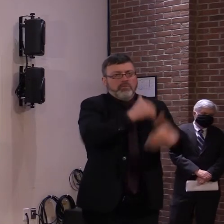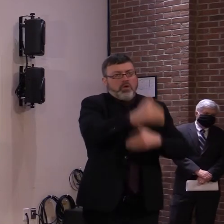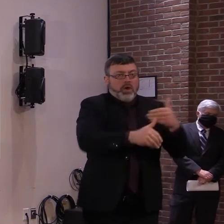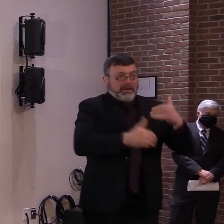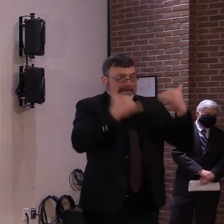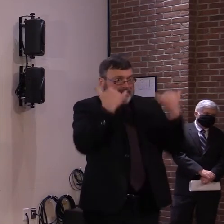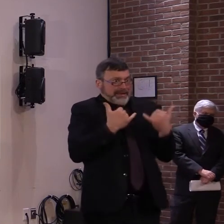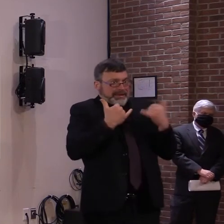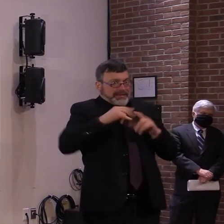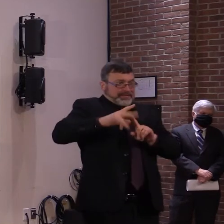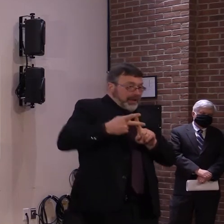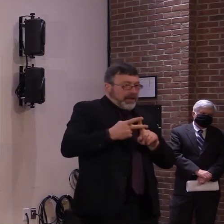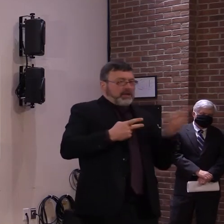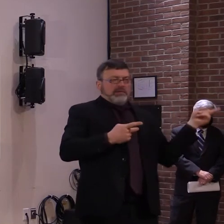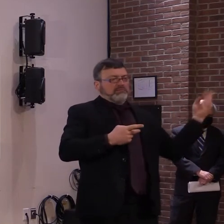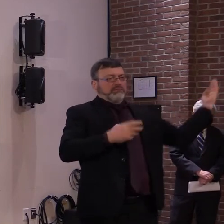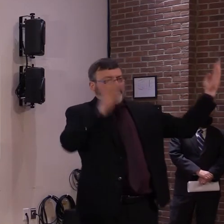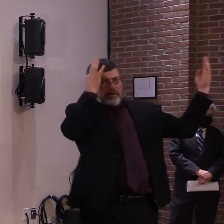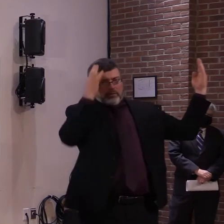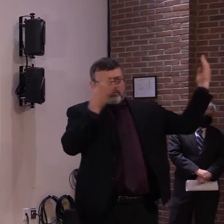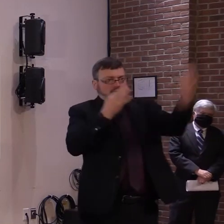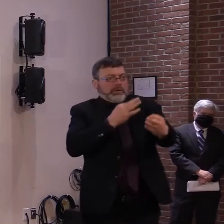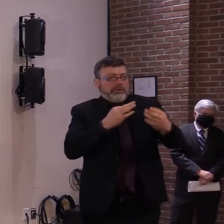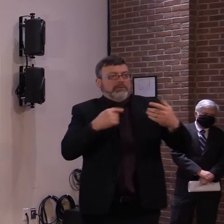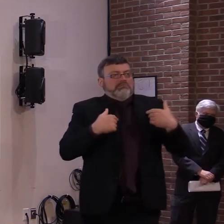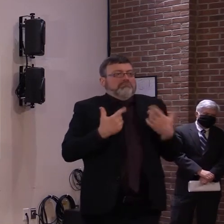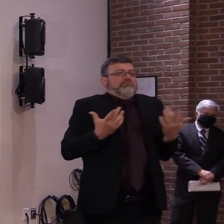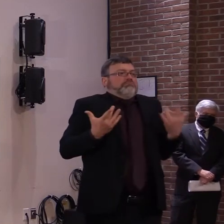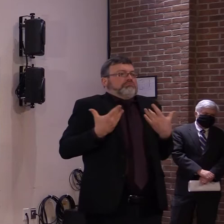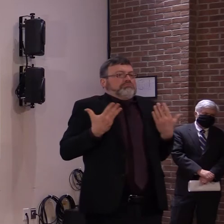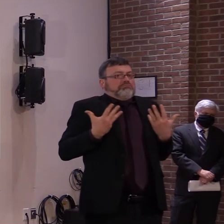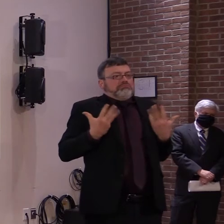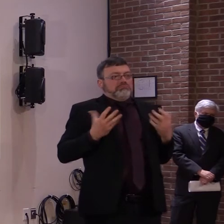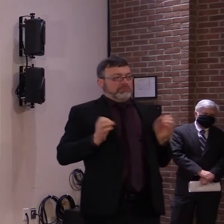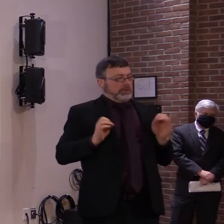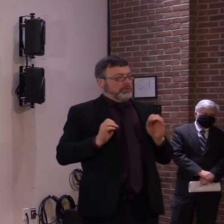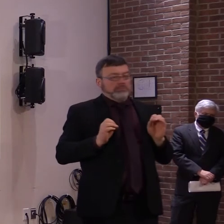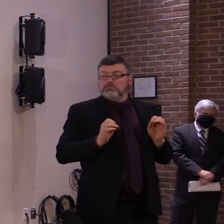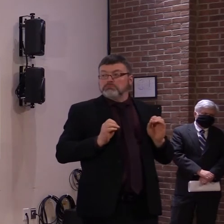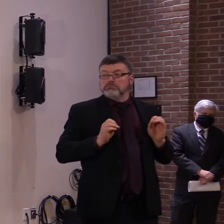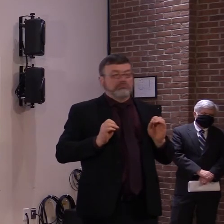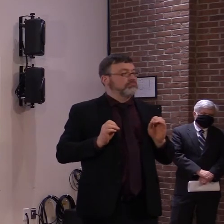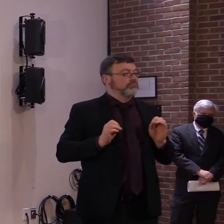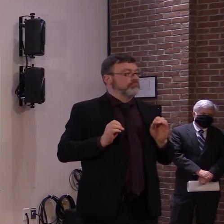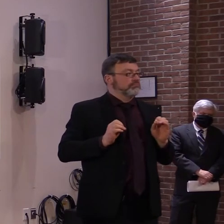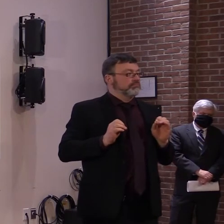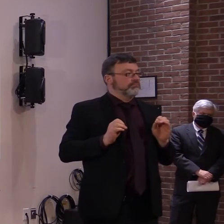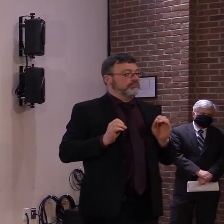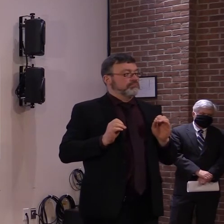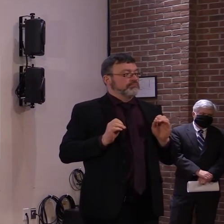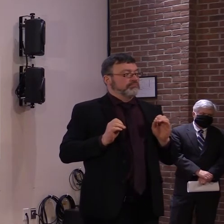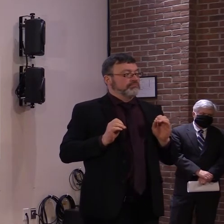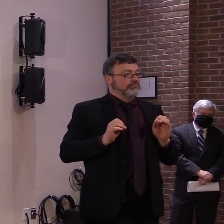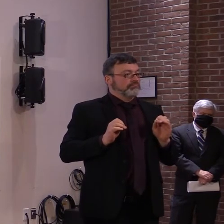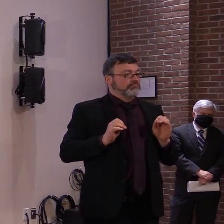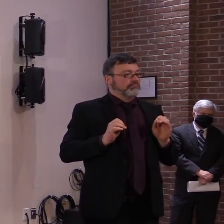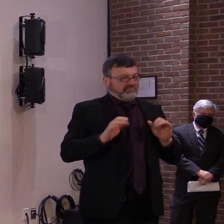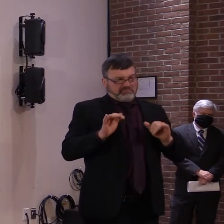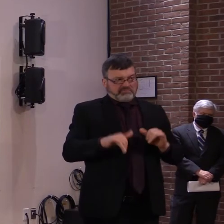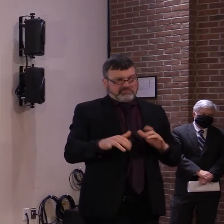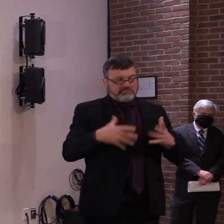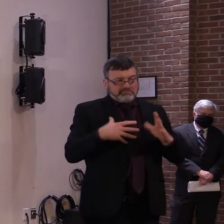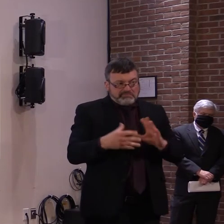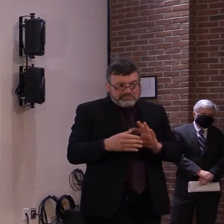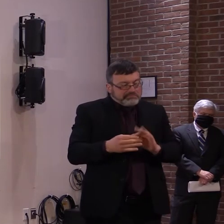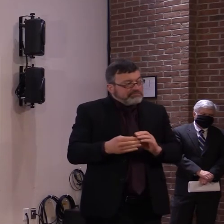is food and accommodations, definitely has the ability, I, I can't, uh, um, say it off the top of my head, but they have the ability to, to get a little